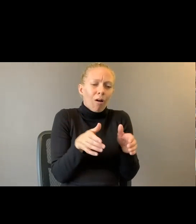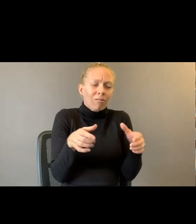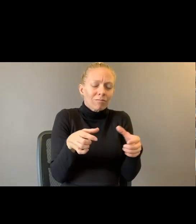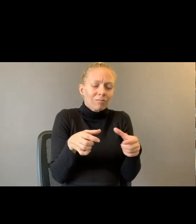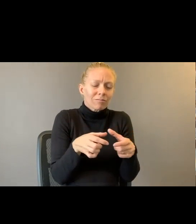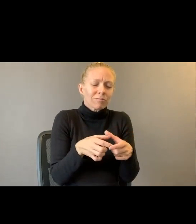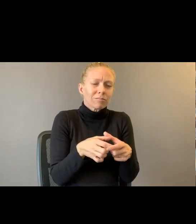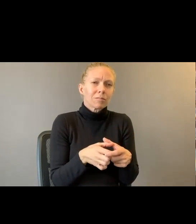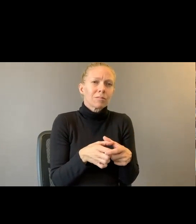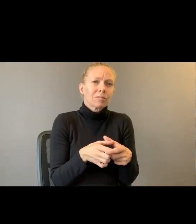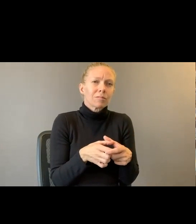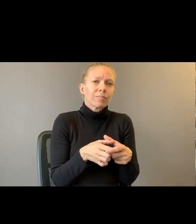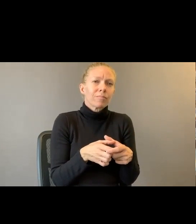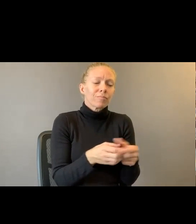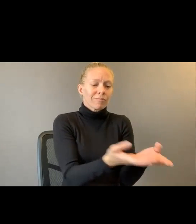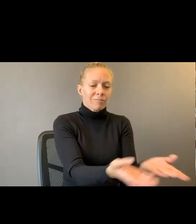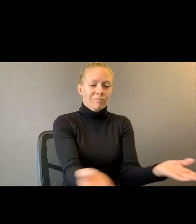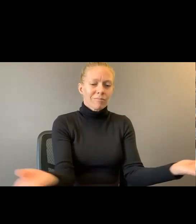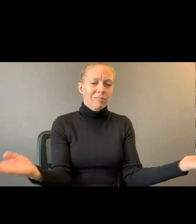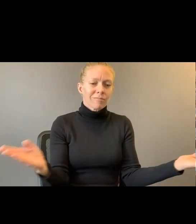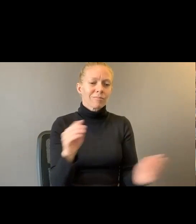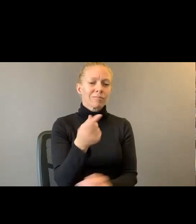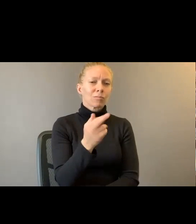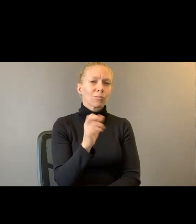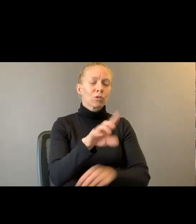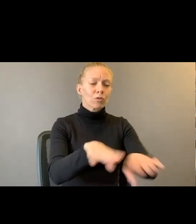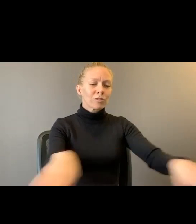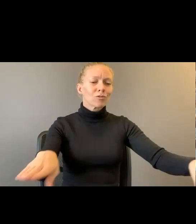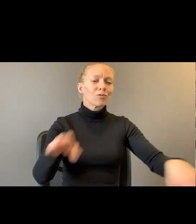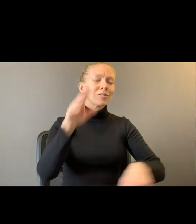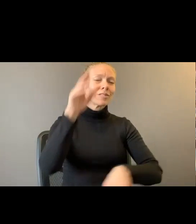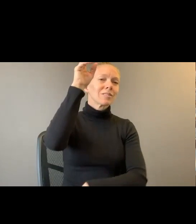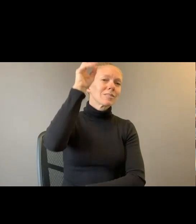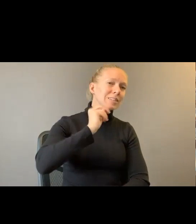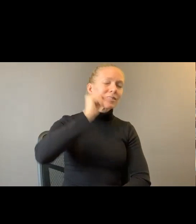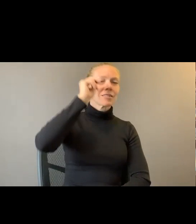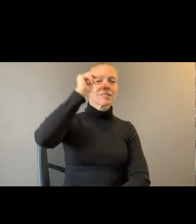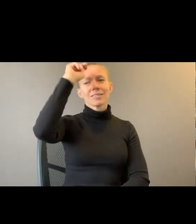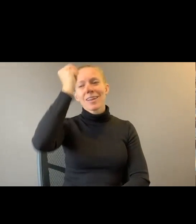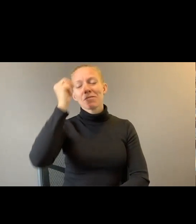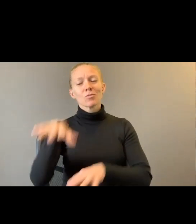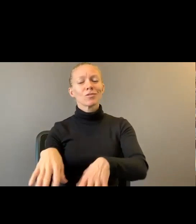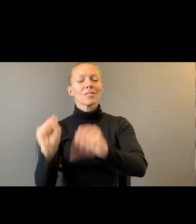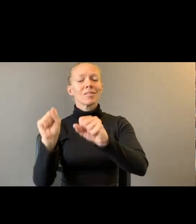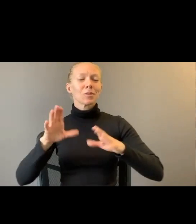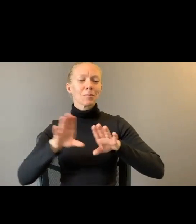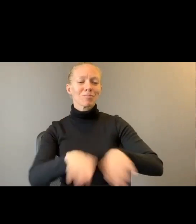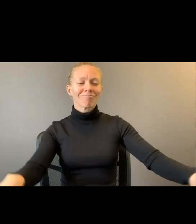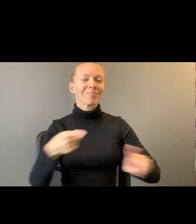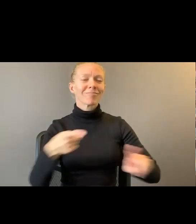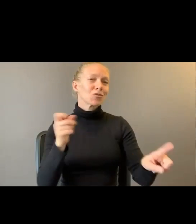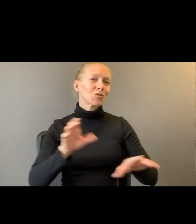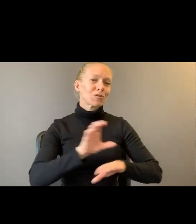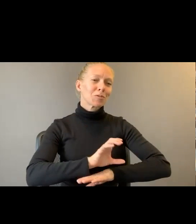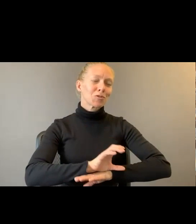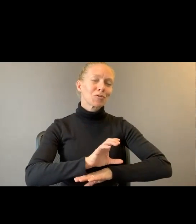grandchildren. Nieces. Nephews. Adopted children from church. And like any myth. Your sister.